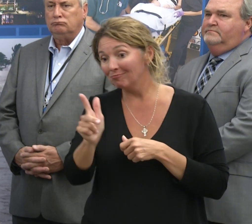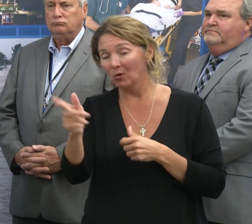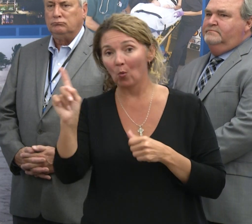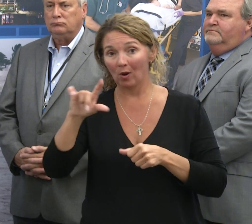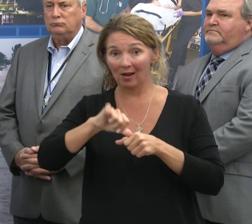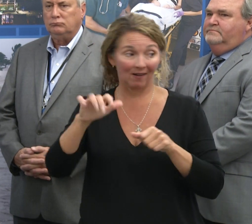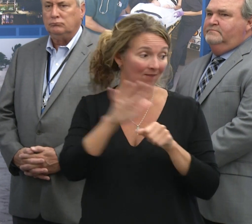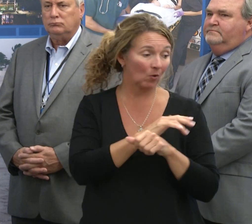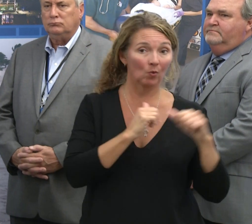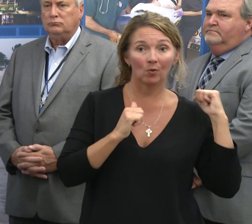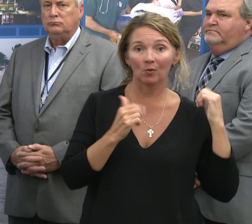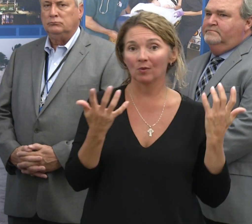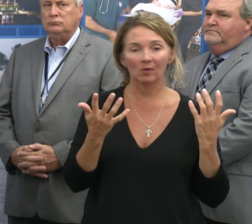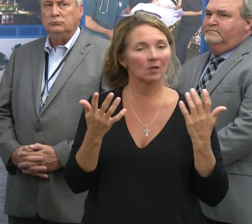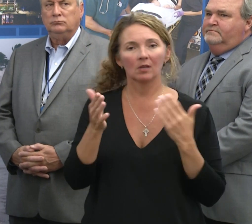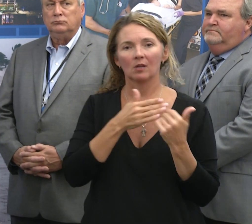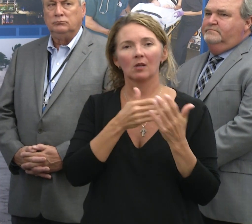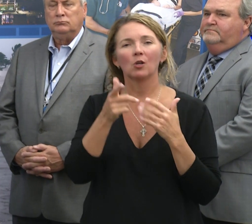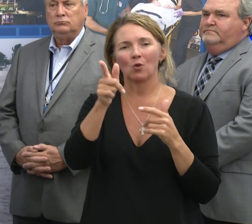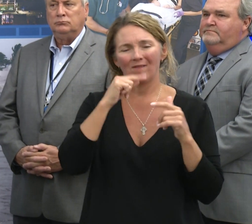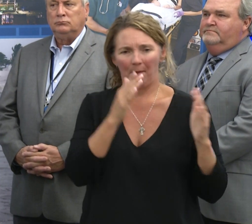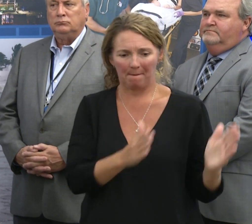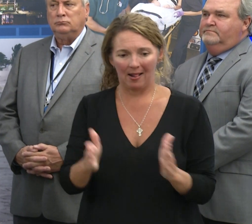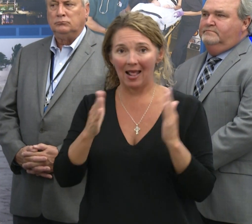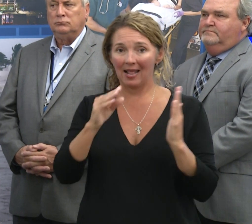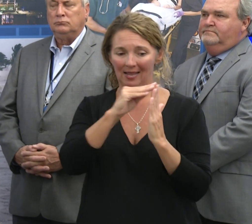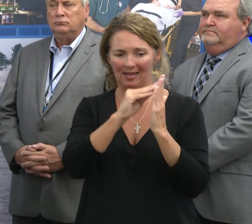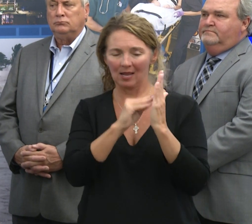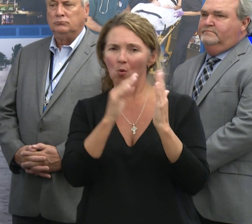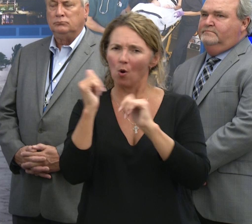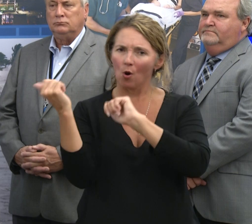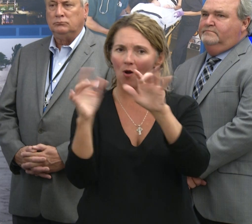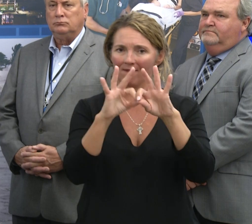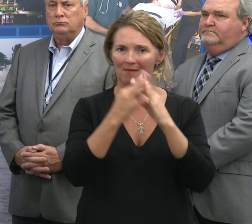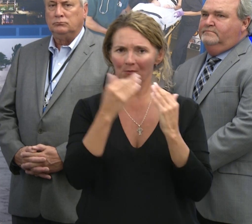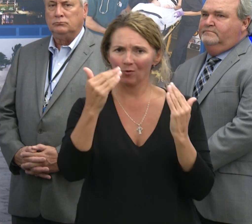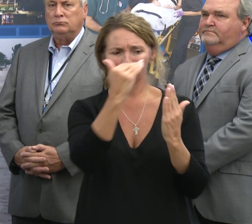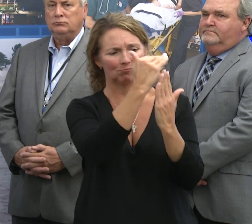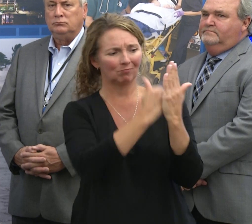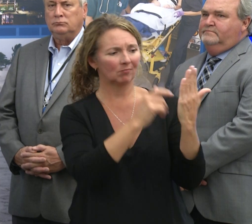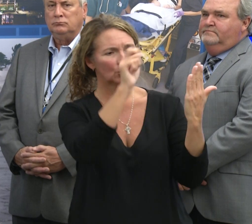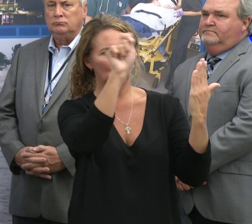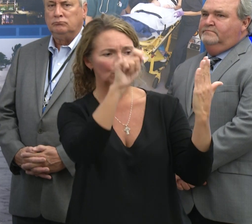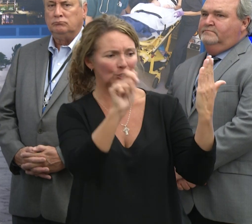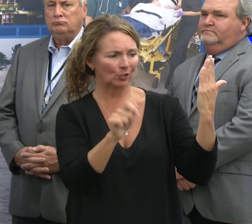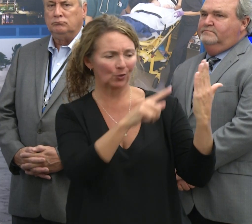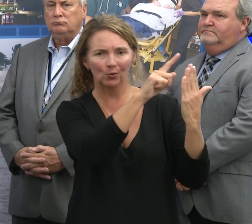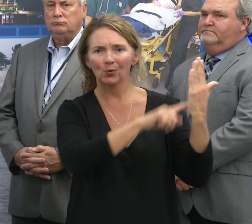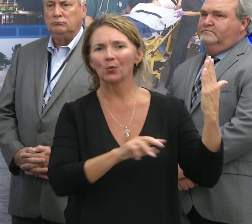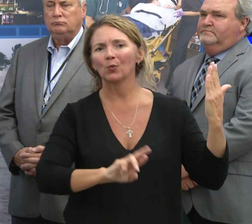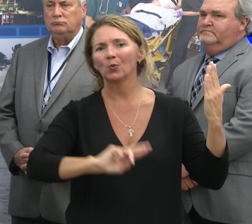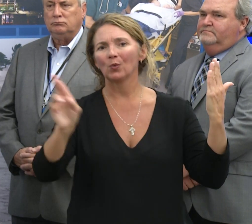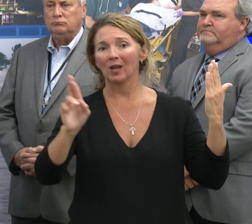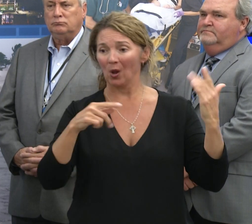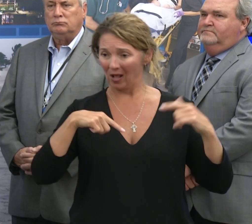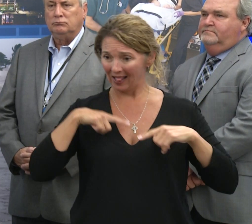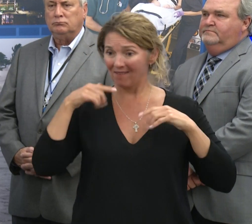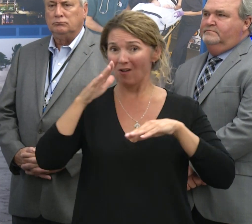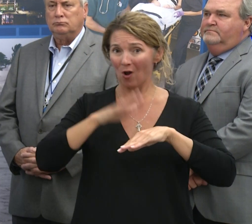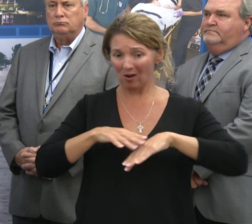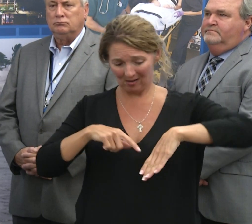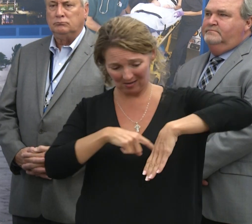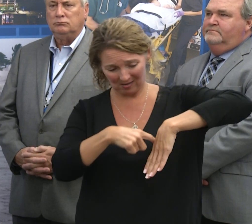Um, all of this goes into that planning document that you, that we want every family to have. Um, we, we live on a peninsula